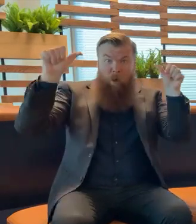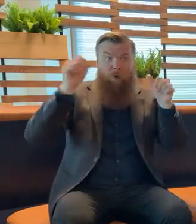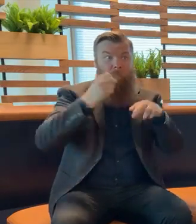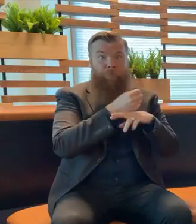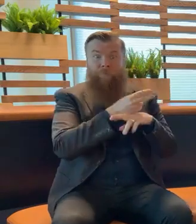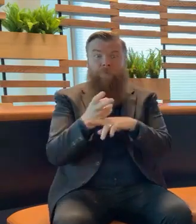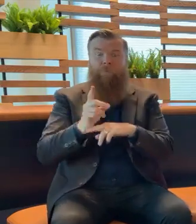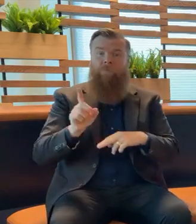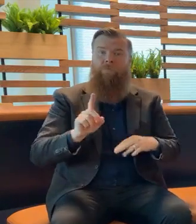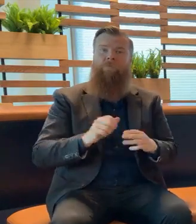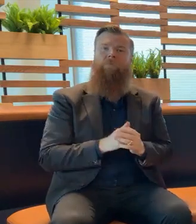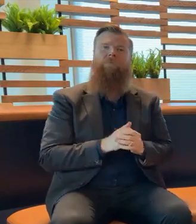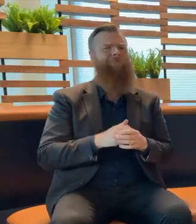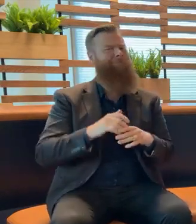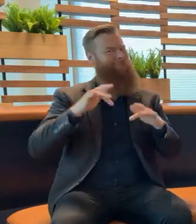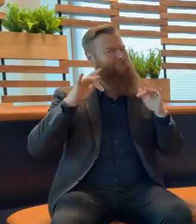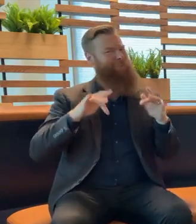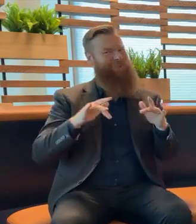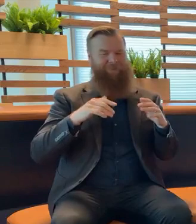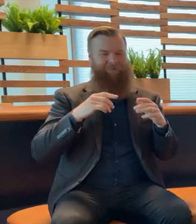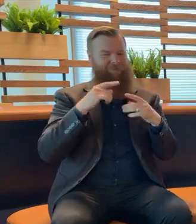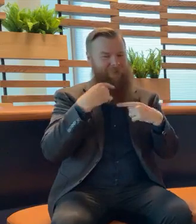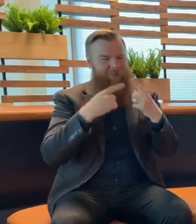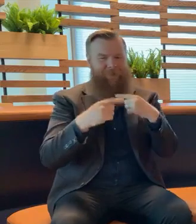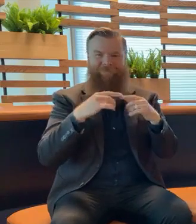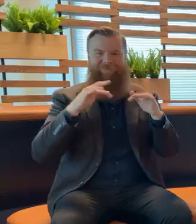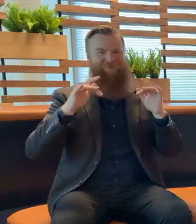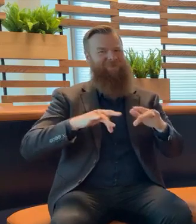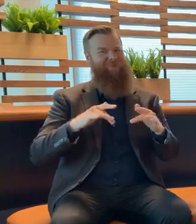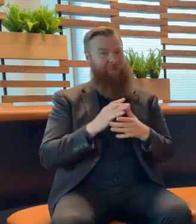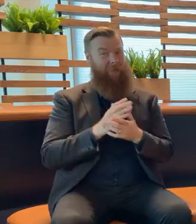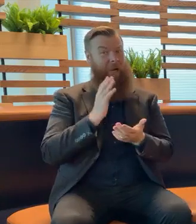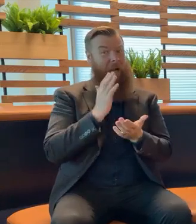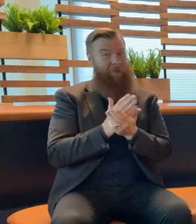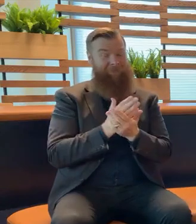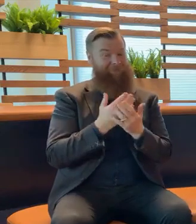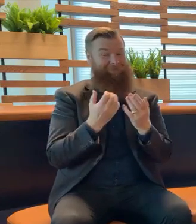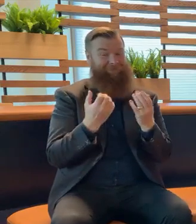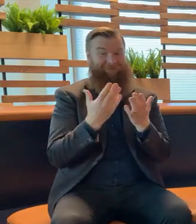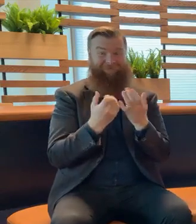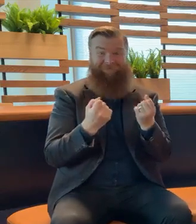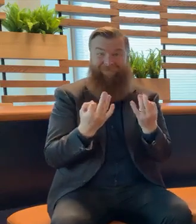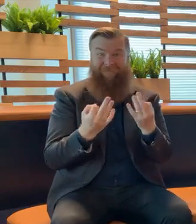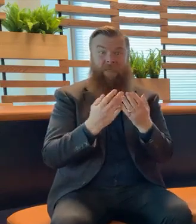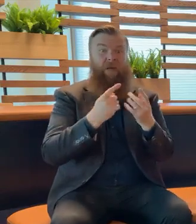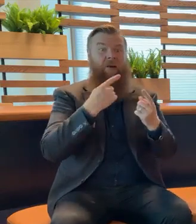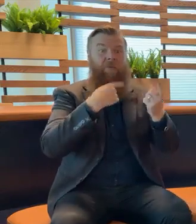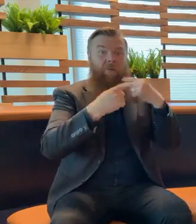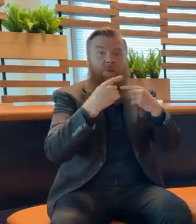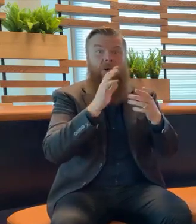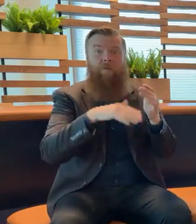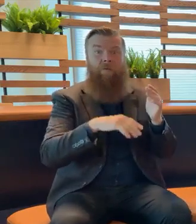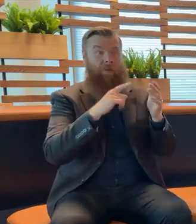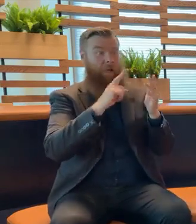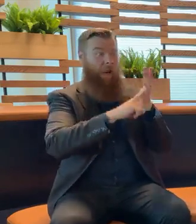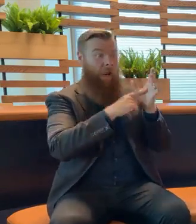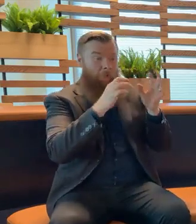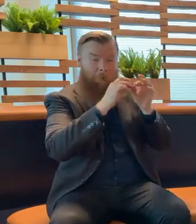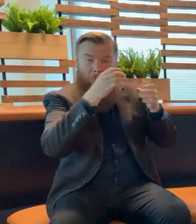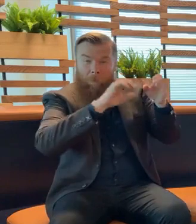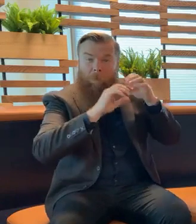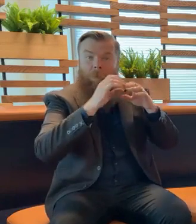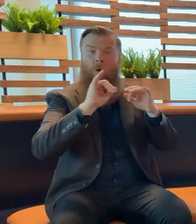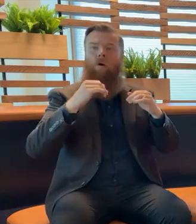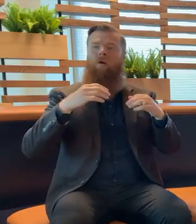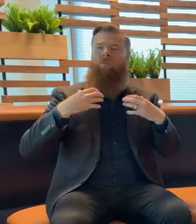that. So far, and I would stress this, we have no information either from the laboratory or from clinical studies